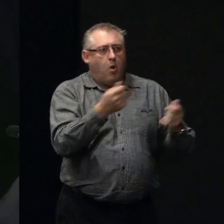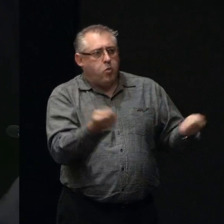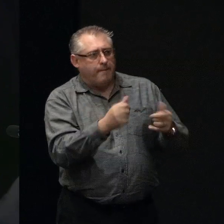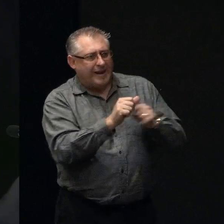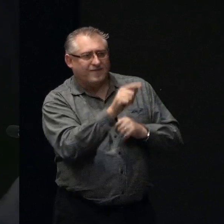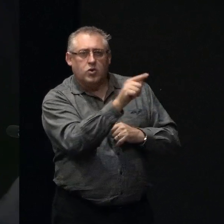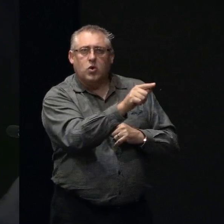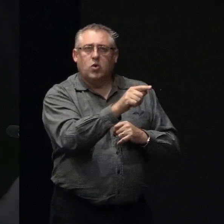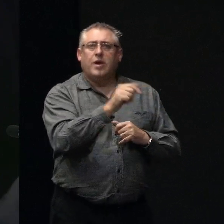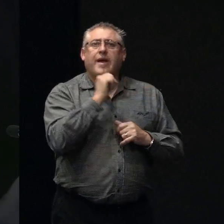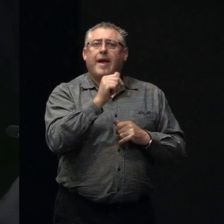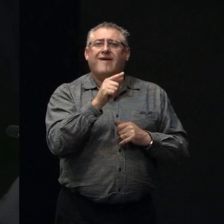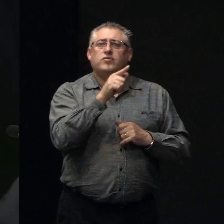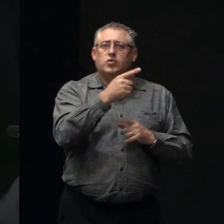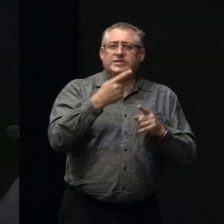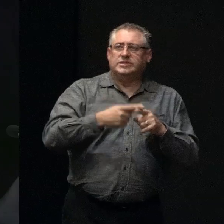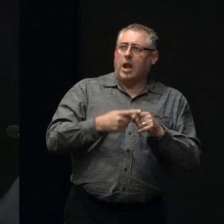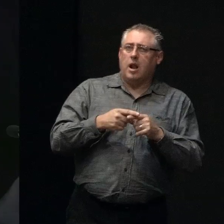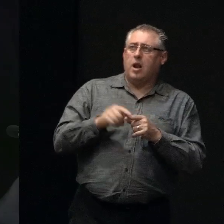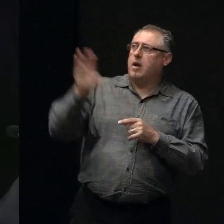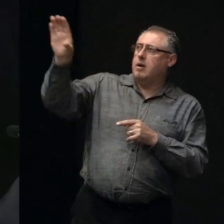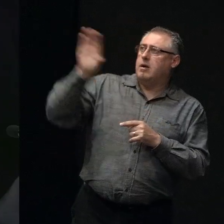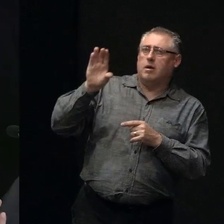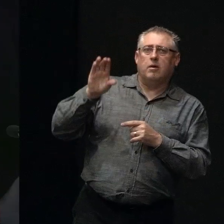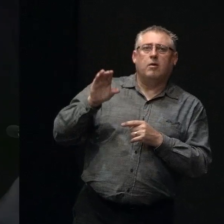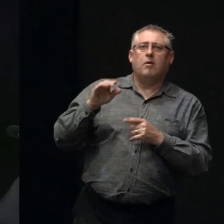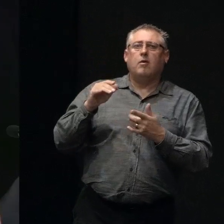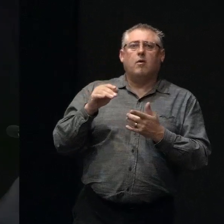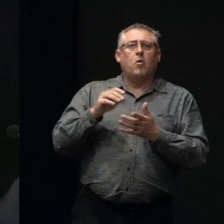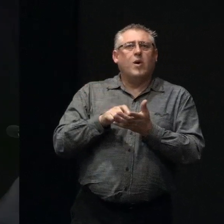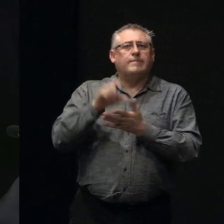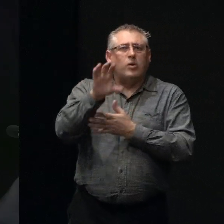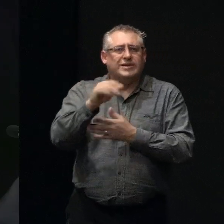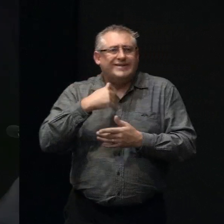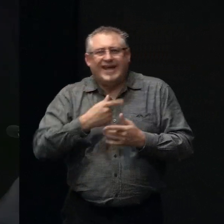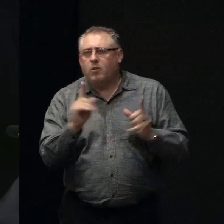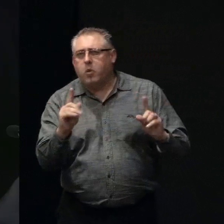if you've got any outstanding home lending or if it's better suited in way of a deposit form.